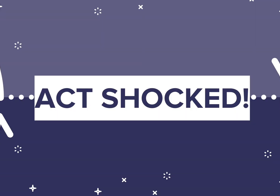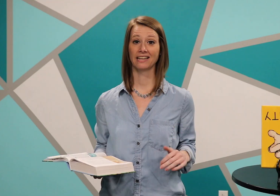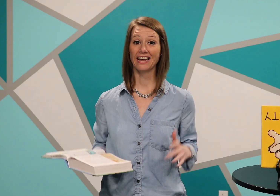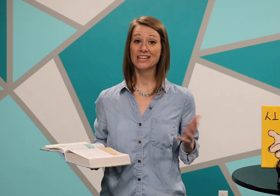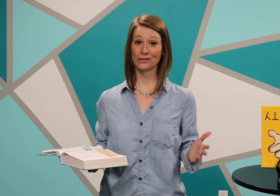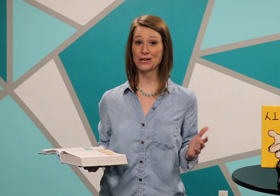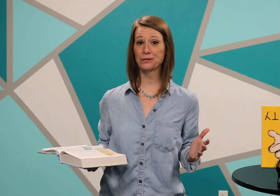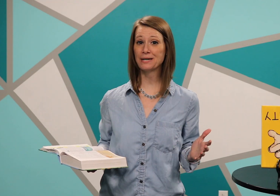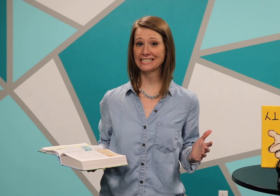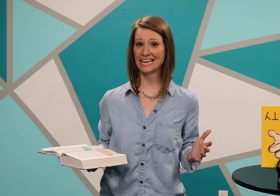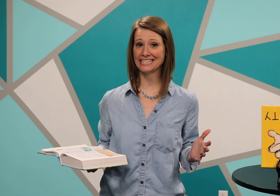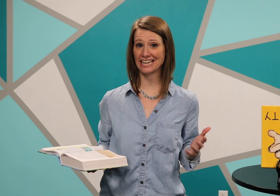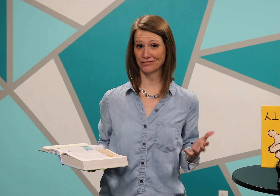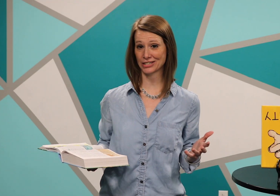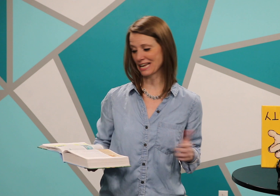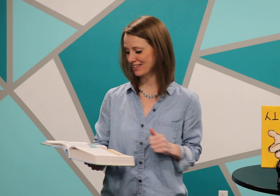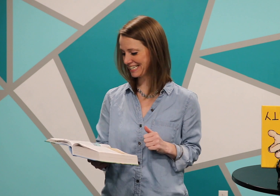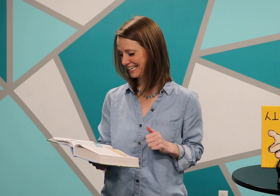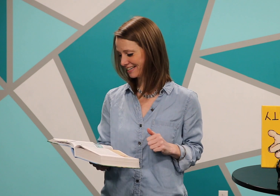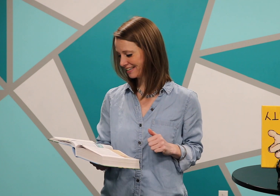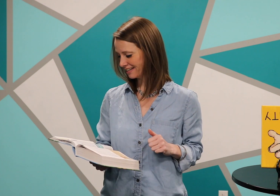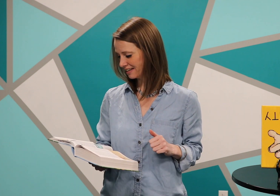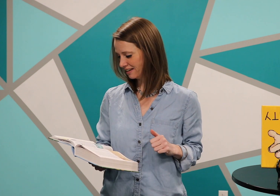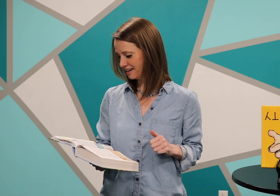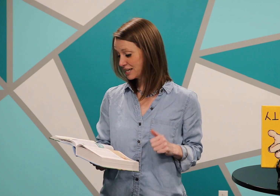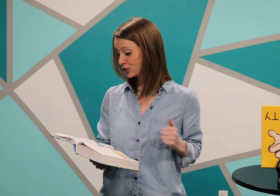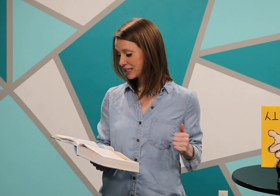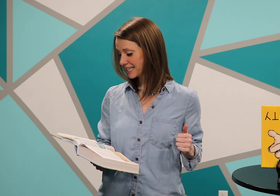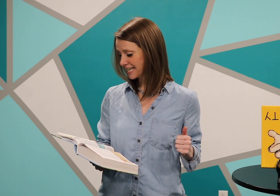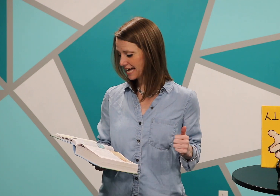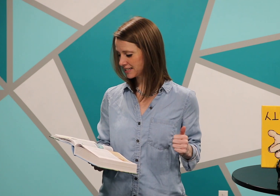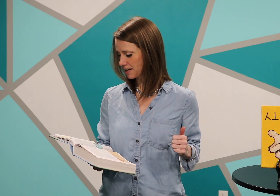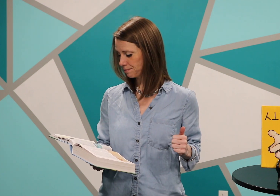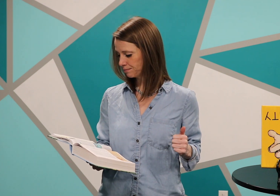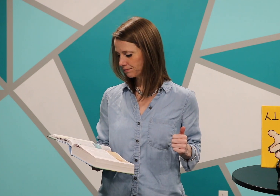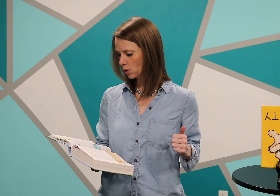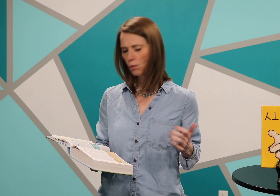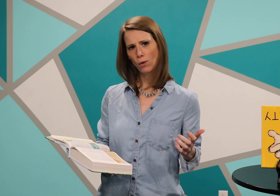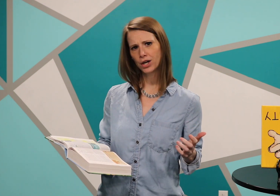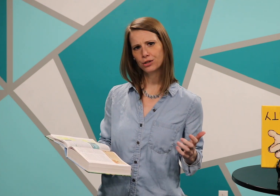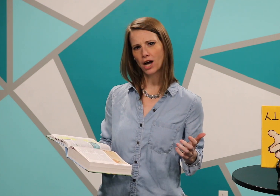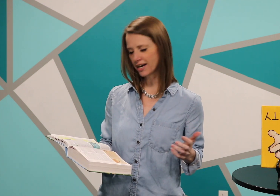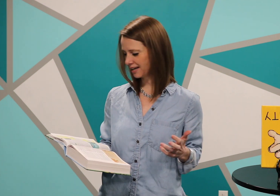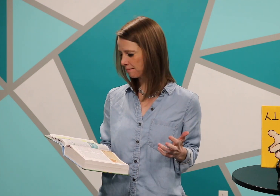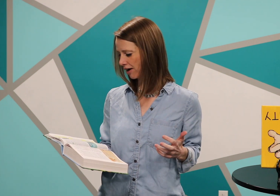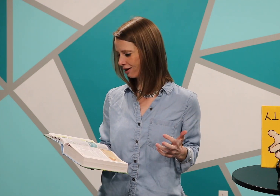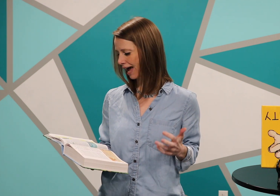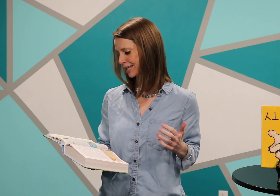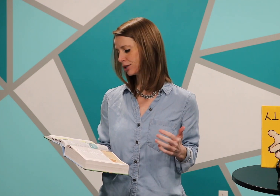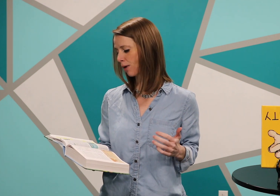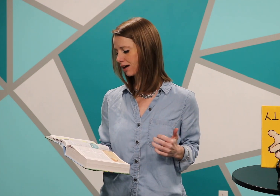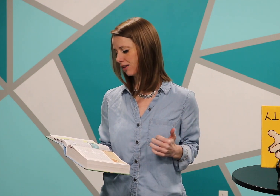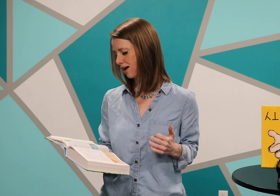So here's what it says in verse 17. Jesus asked them, What are you talking about as you walk along?